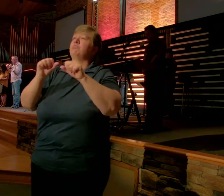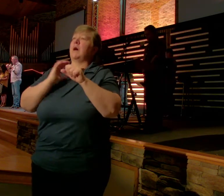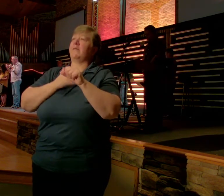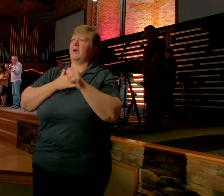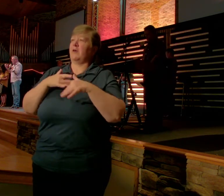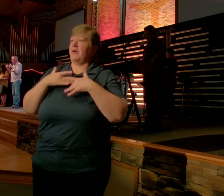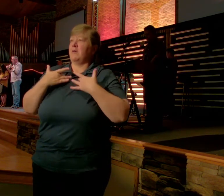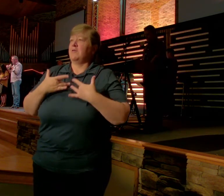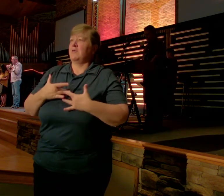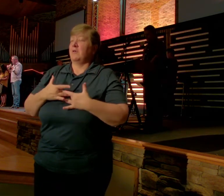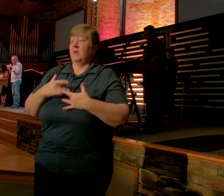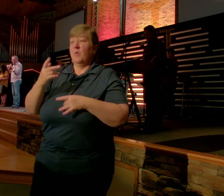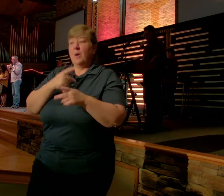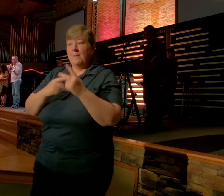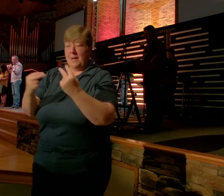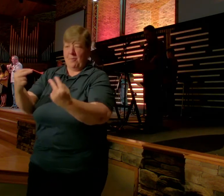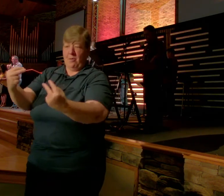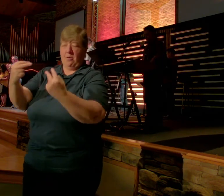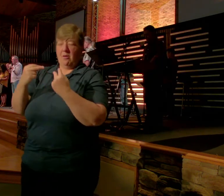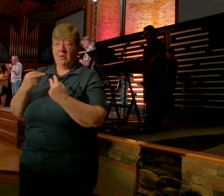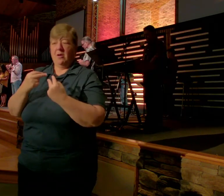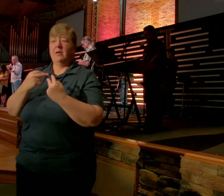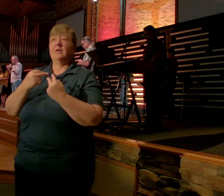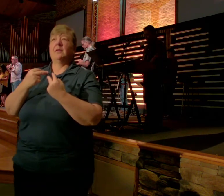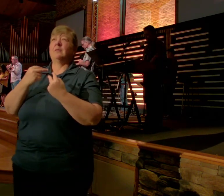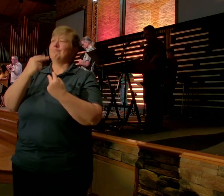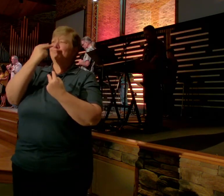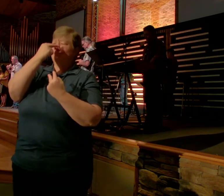That when people look at us, Father, they would see you